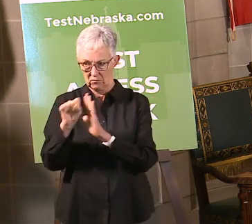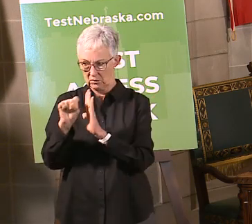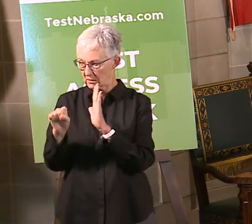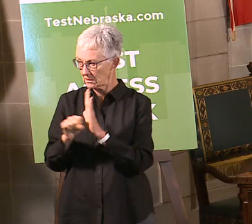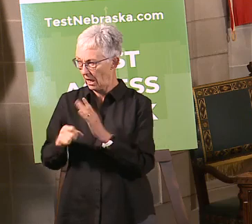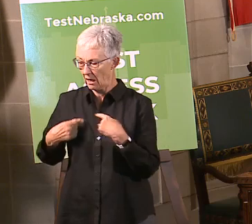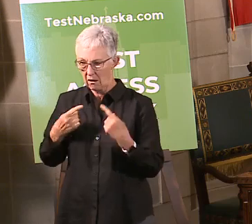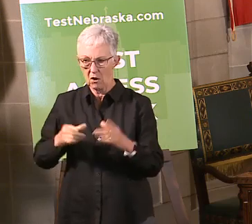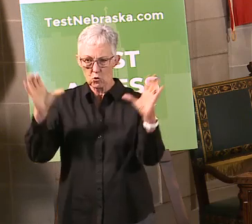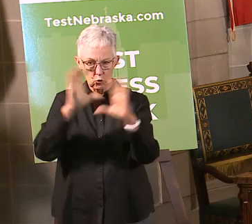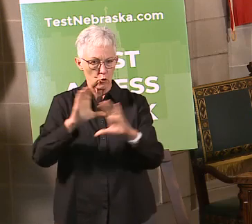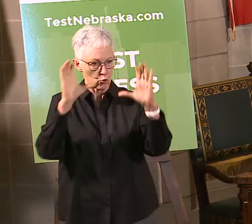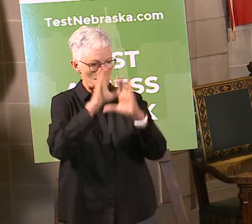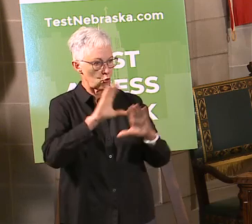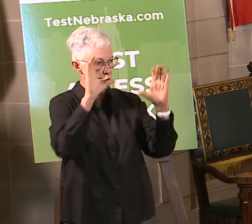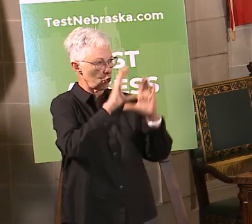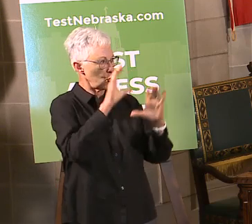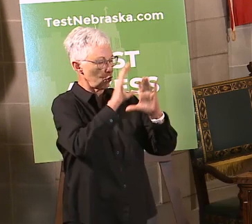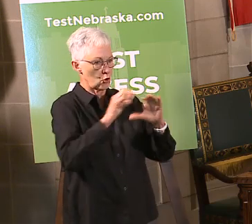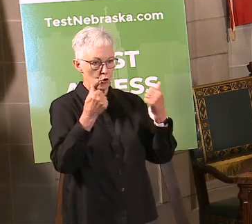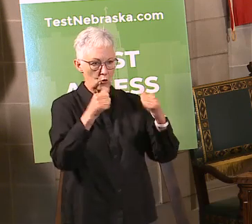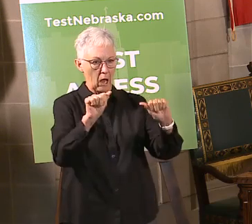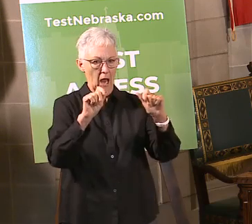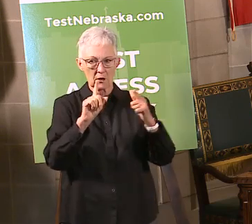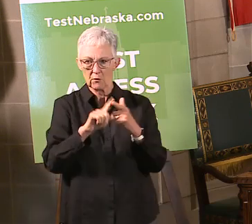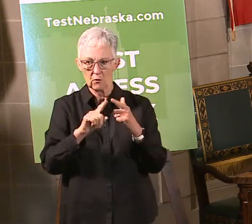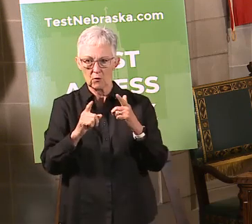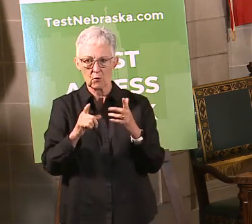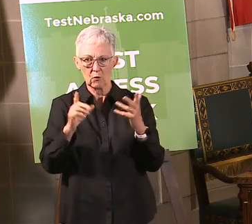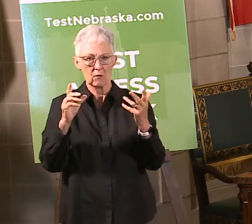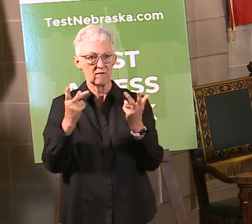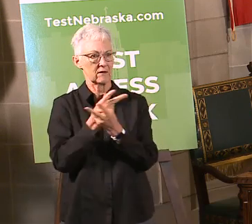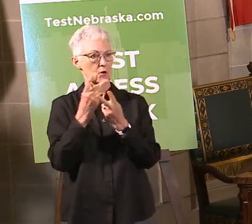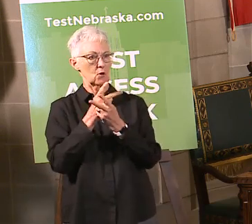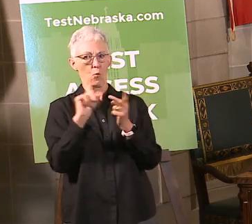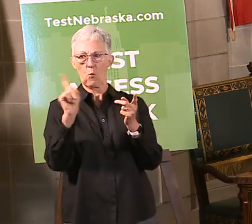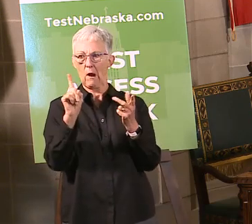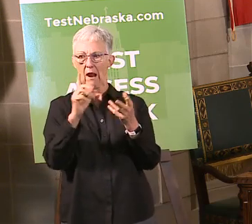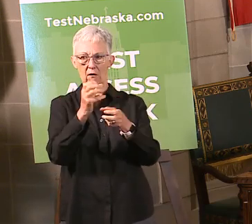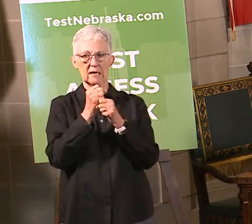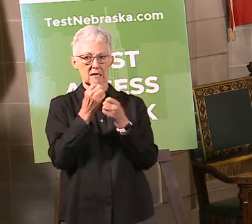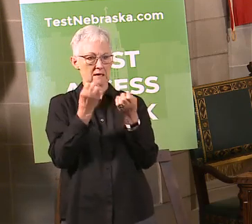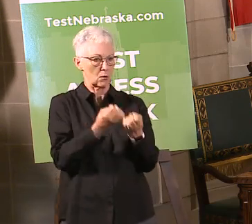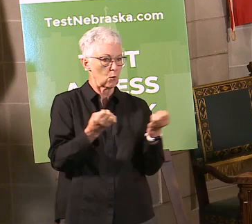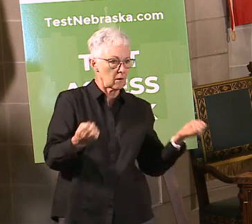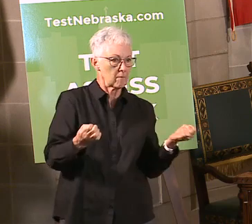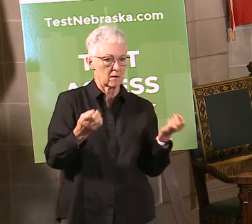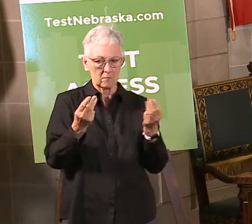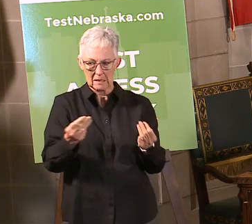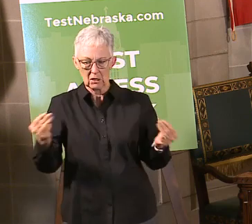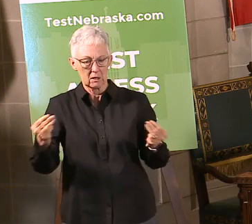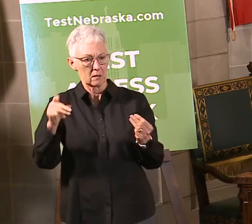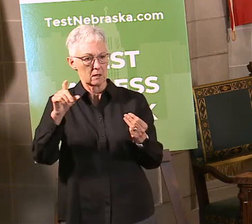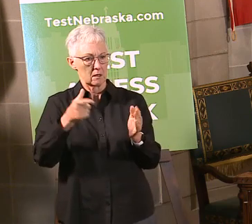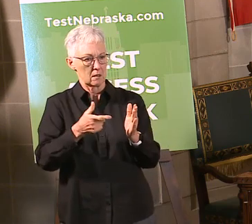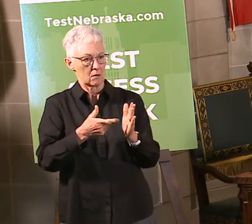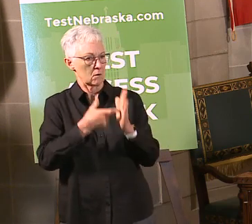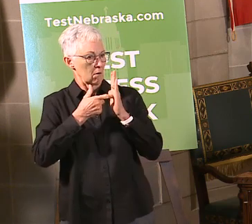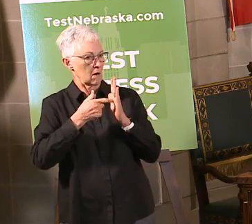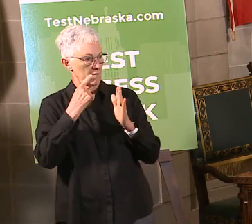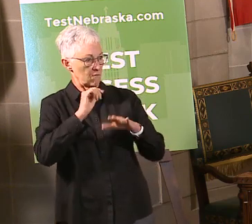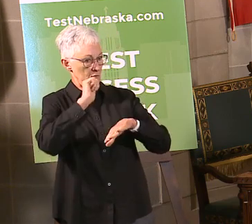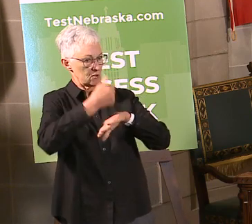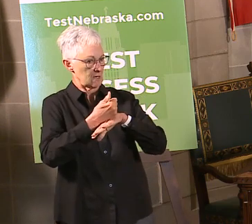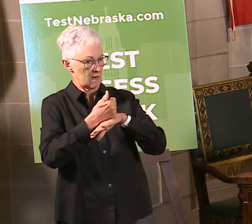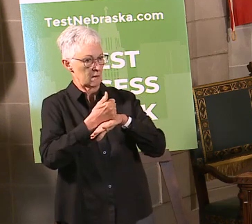is looking for ways to expand testing. We're still looking for ways to expand testing. And we found a company that, or a consortium of